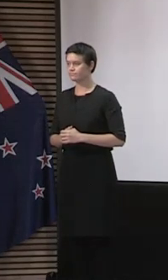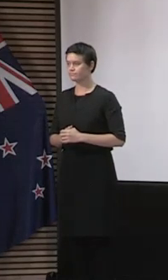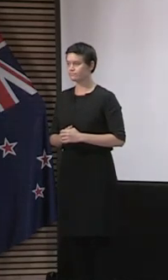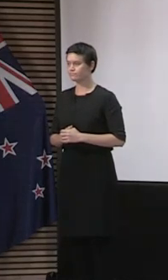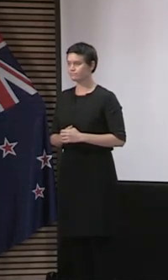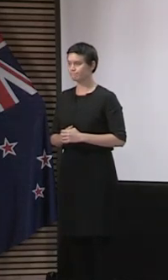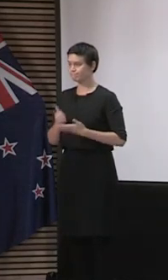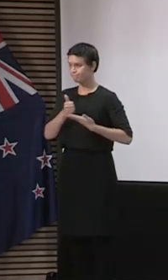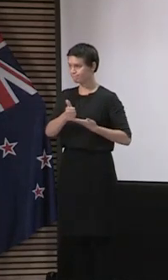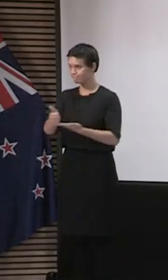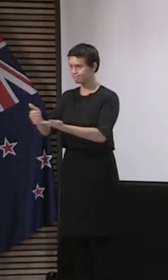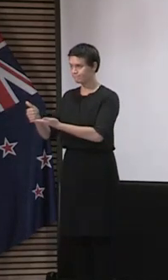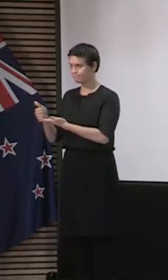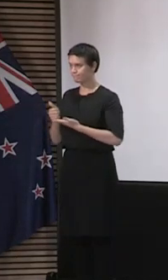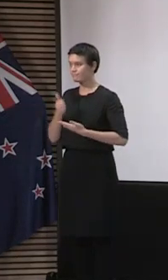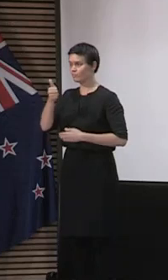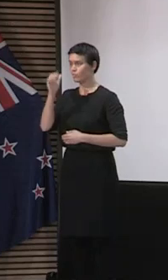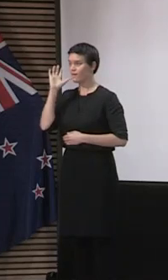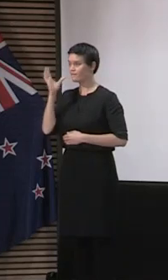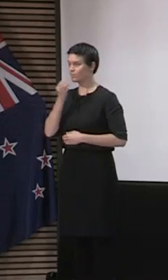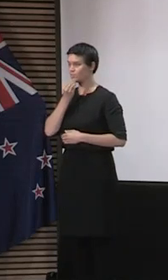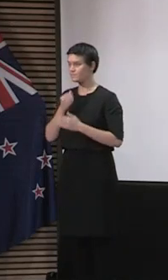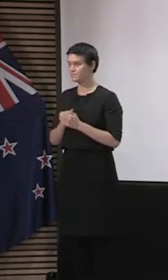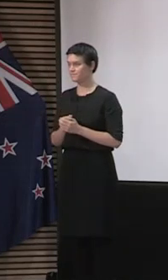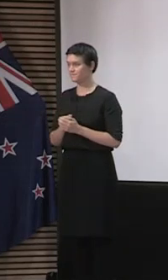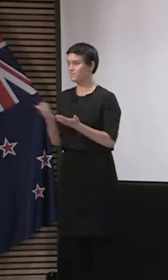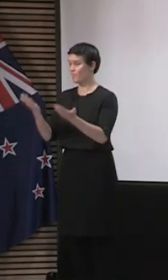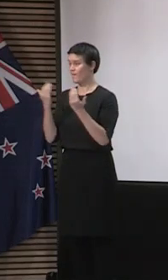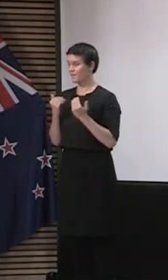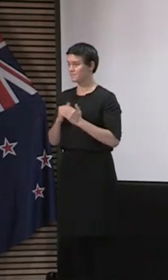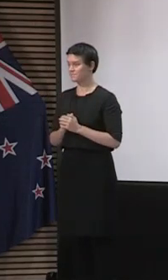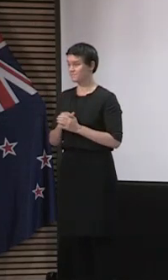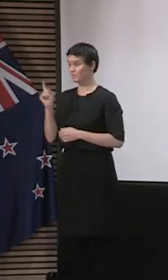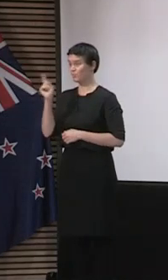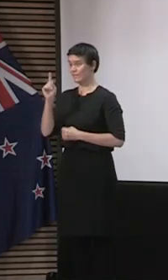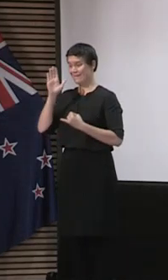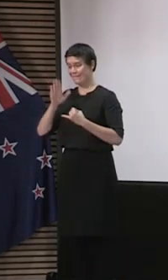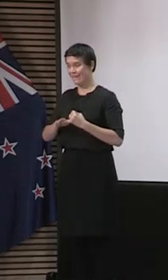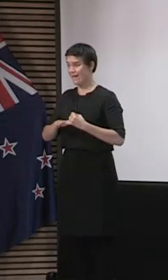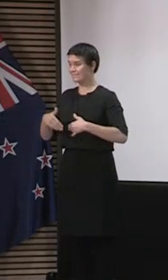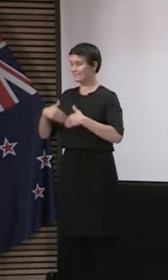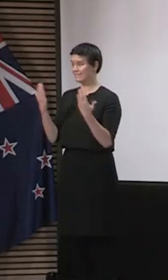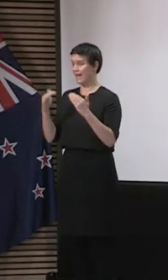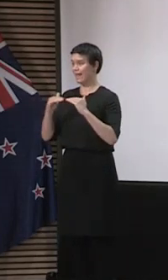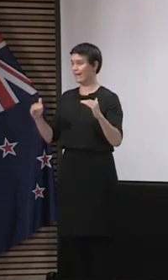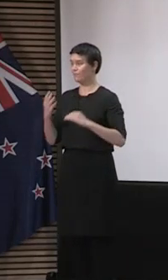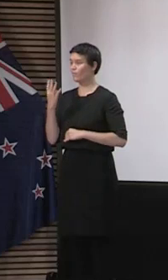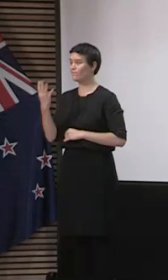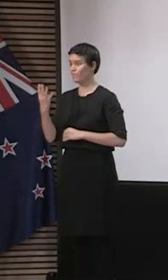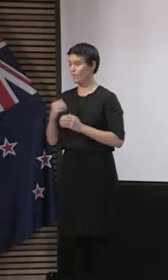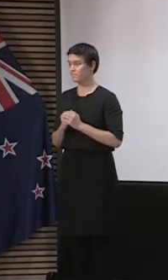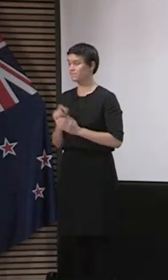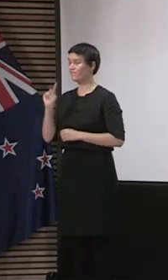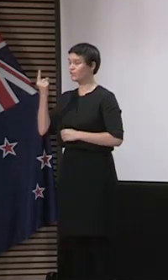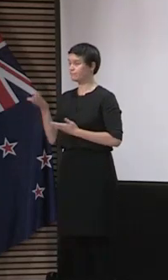Tēnā koutou katoa. Good afternoon and welcome to the final day of COVID-19 Alert Level 4. I'll ask Dr